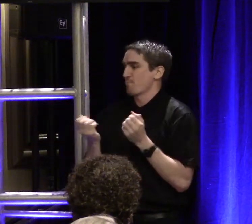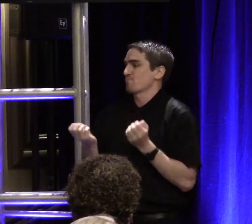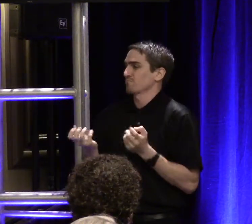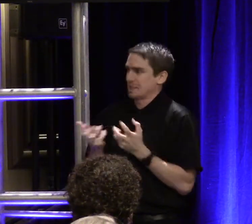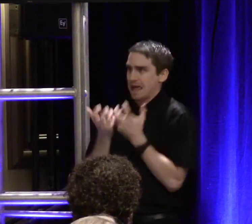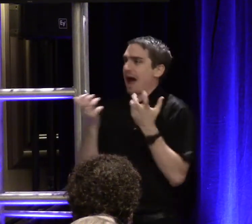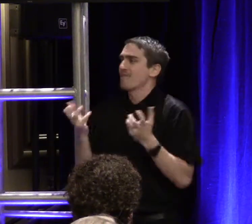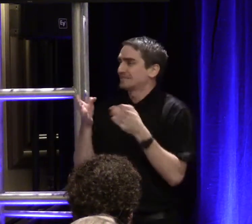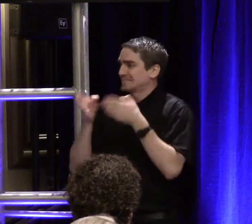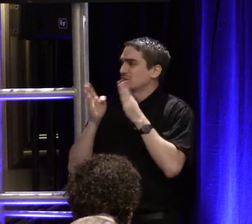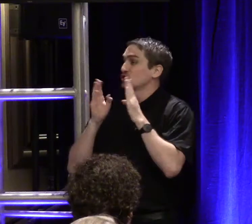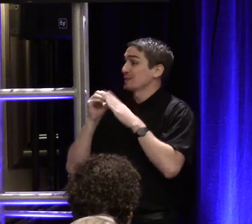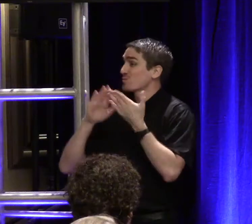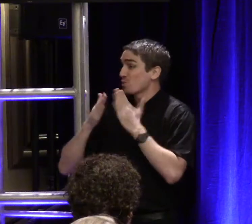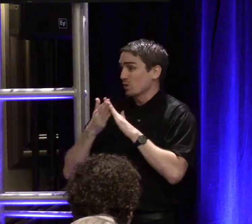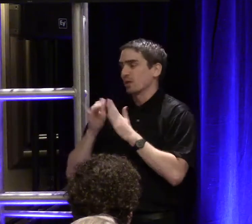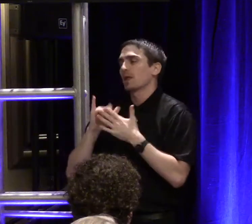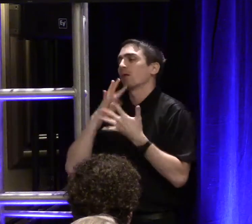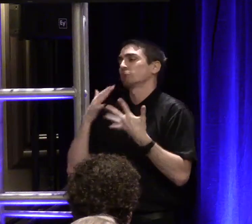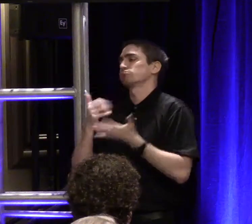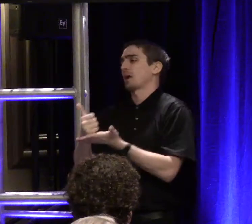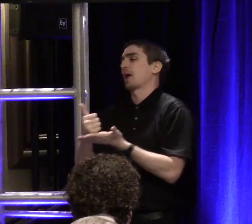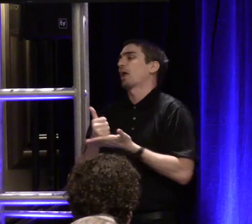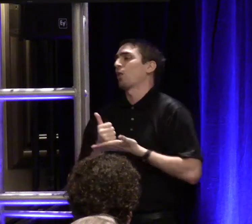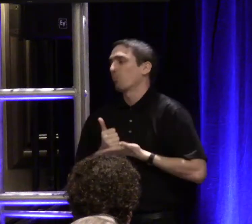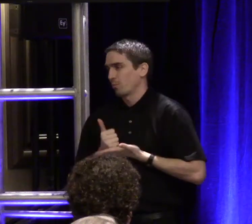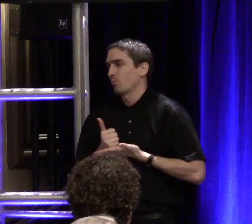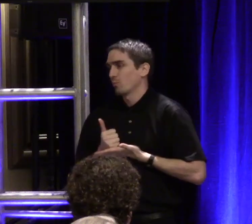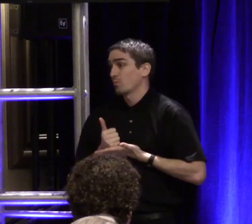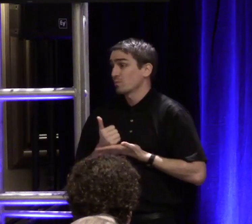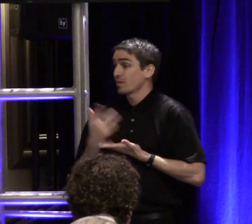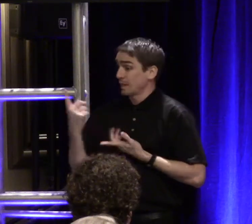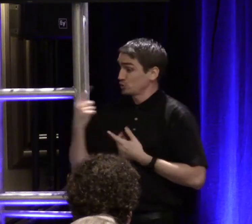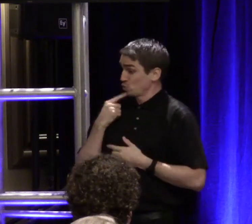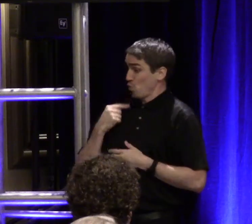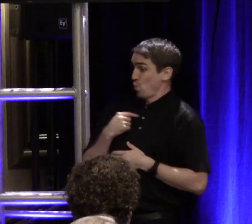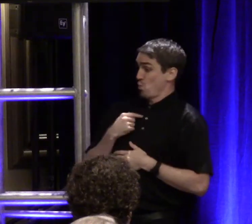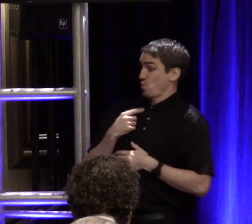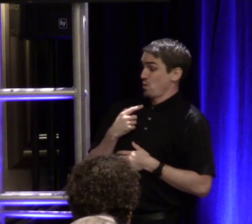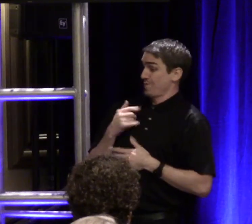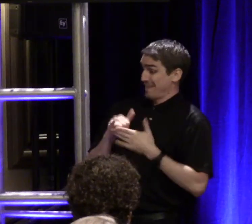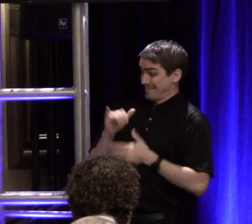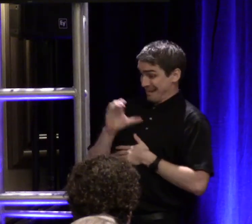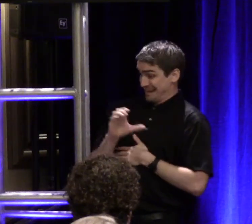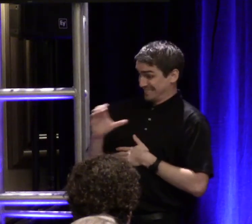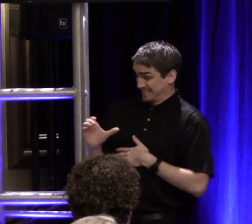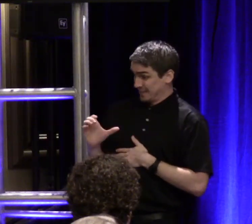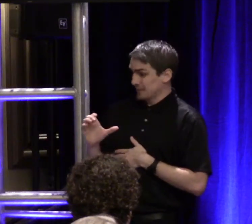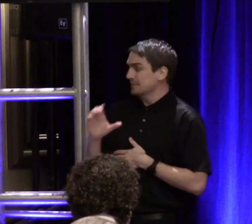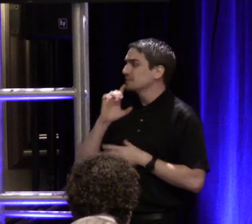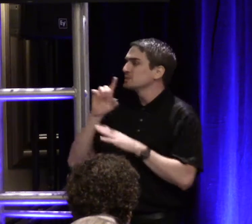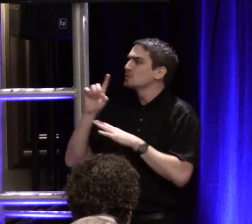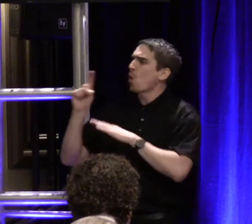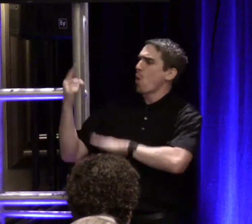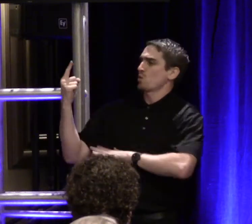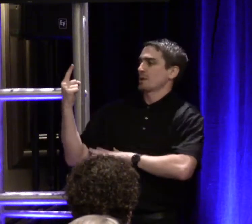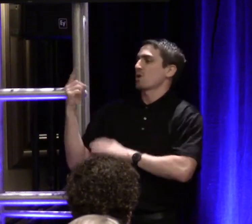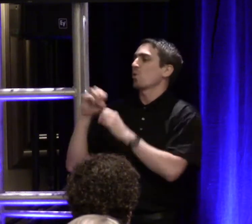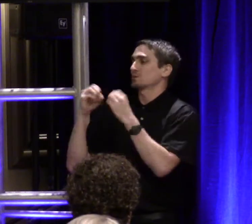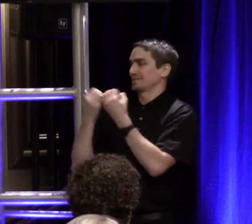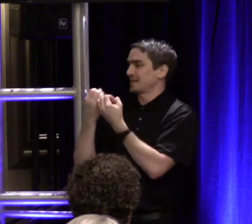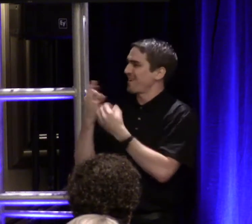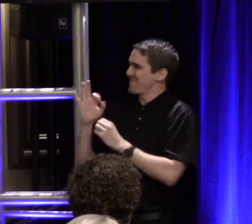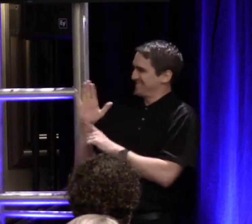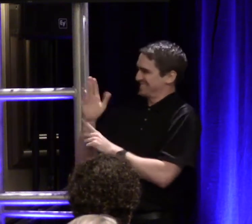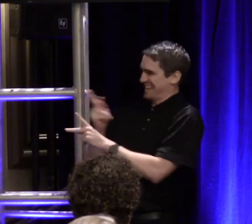here in the community, which is very helpful. We have been told that the Conklin Center is the only organization of